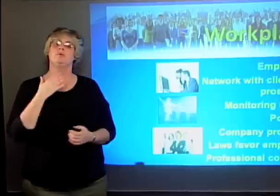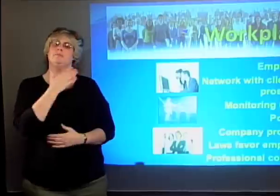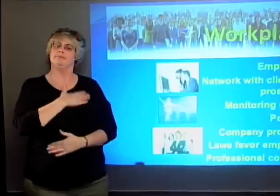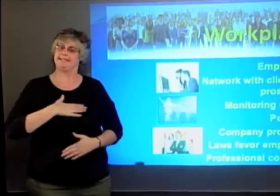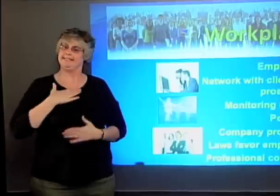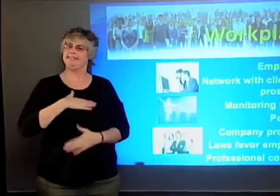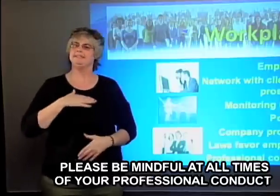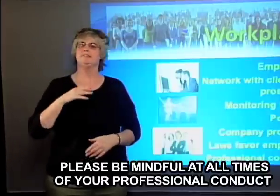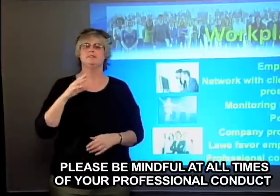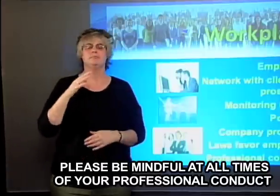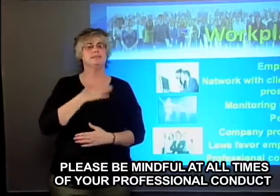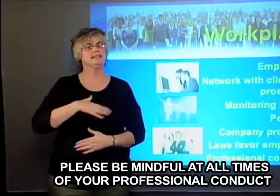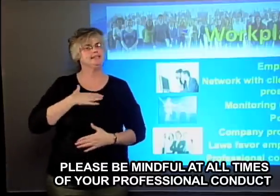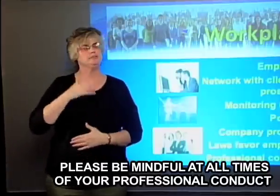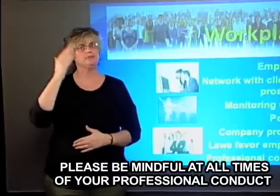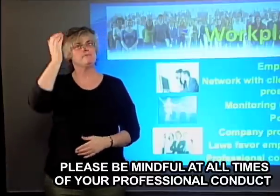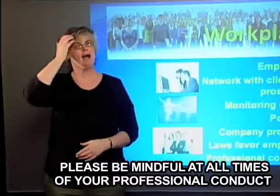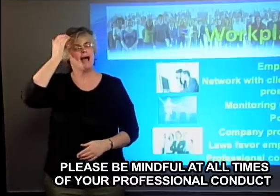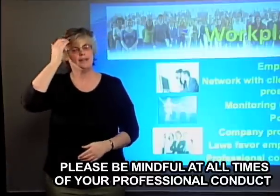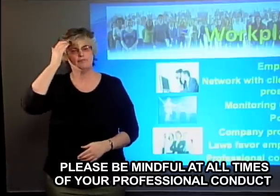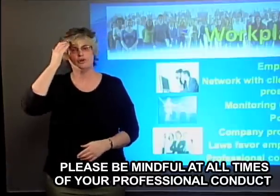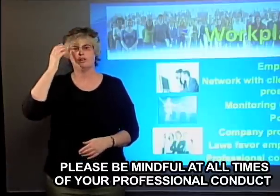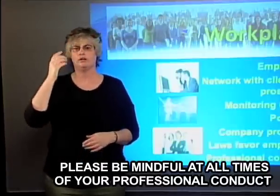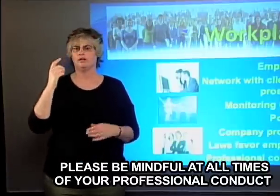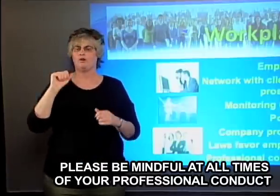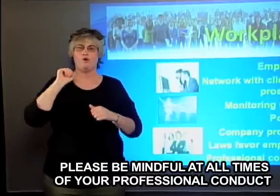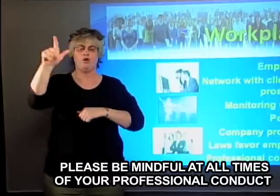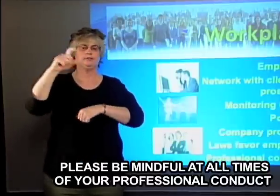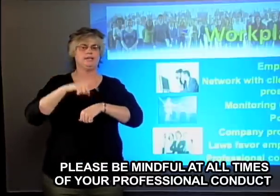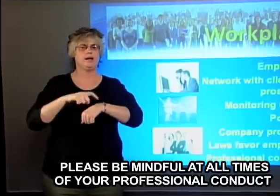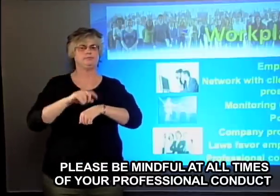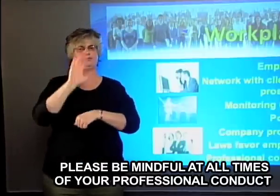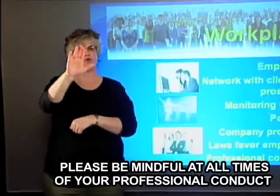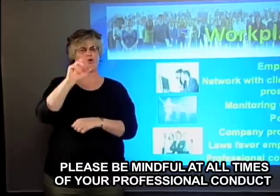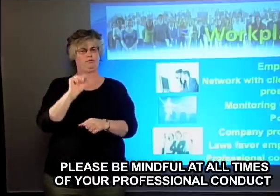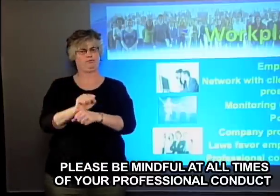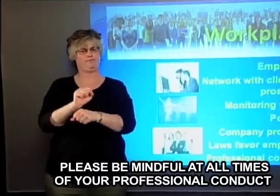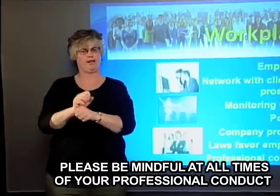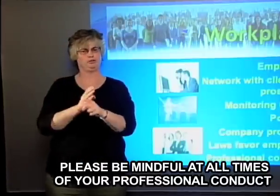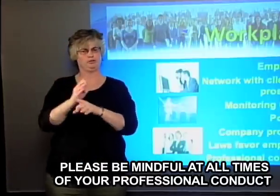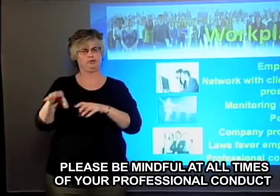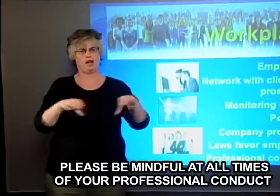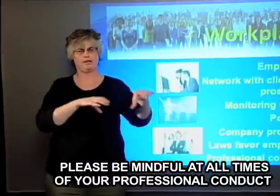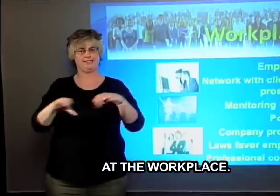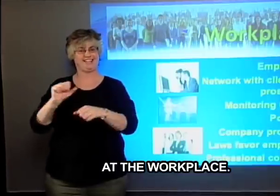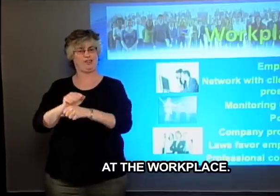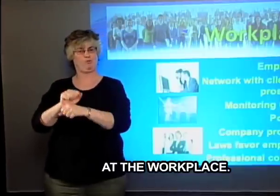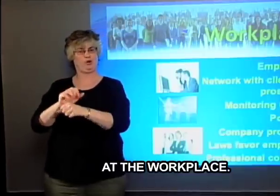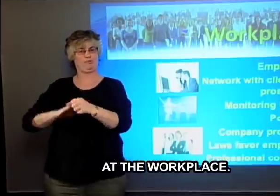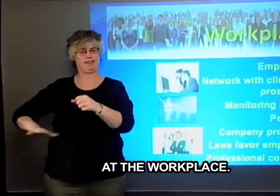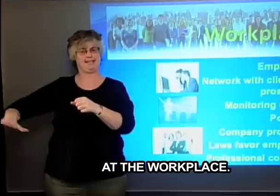So, please be mindful at all times of your professional conduct at the workplace.